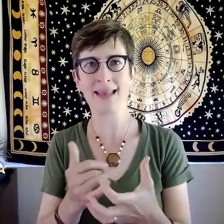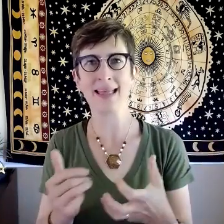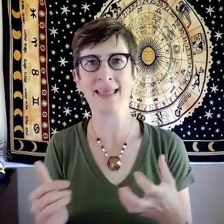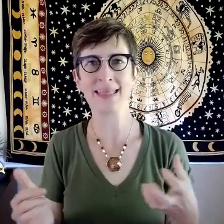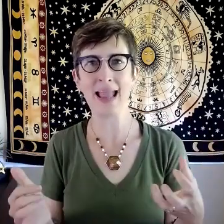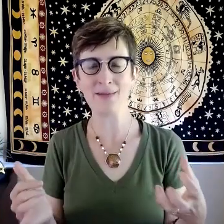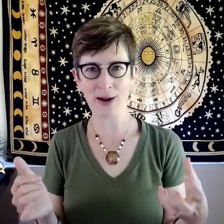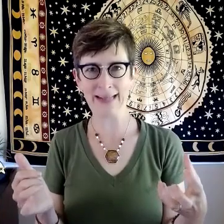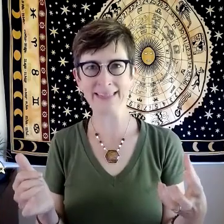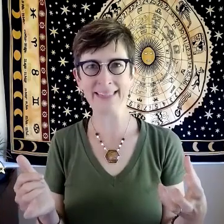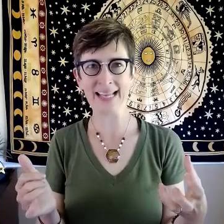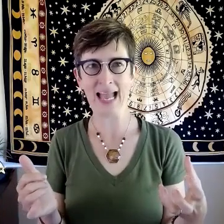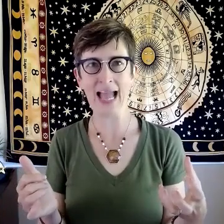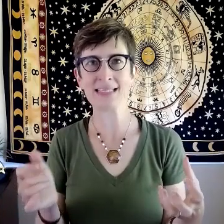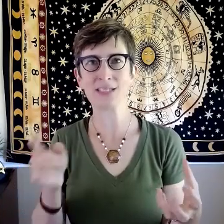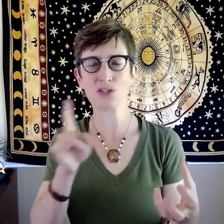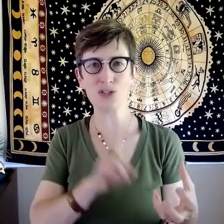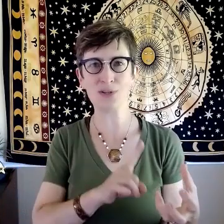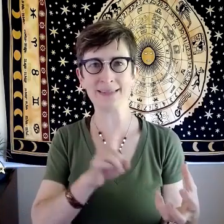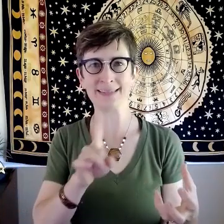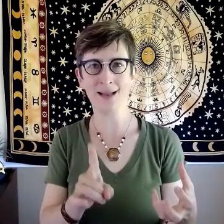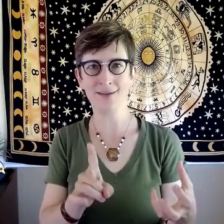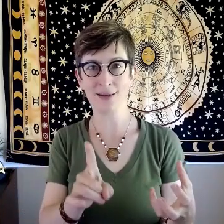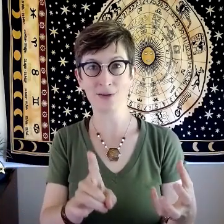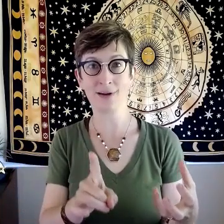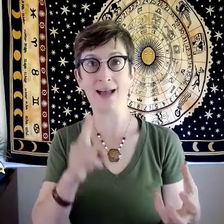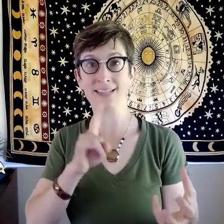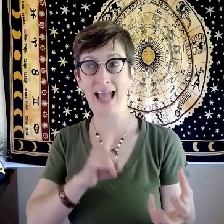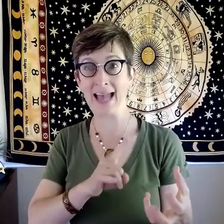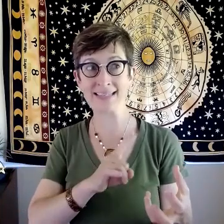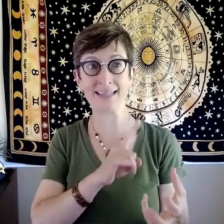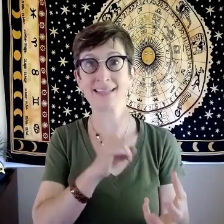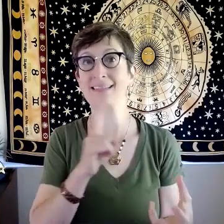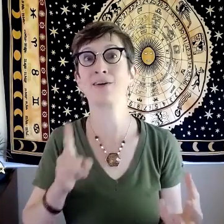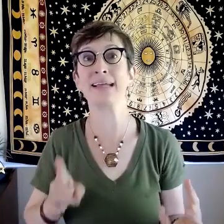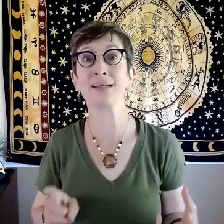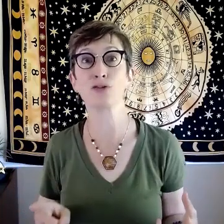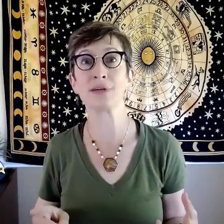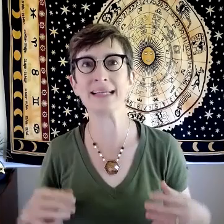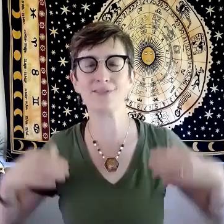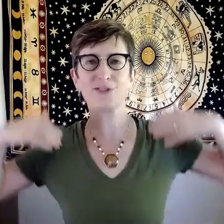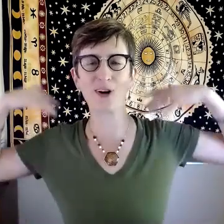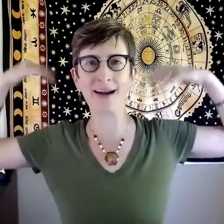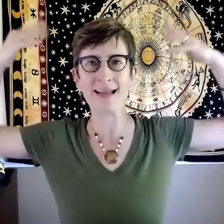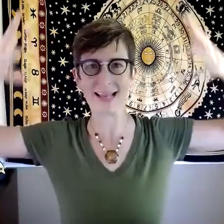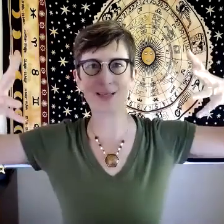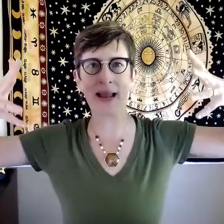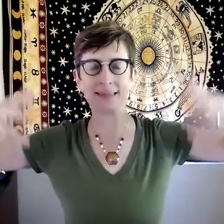they bring as a student of their craft as a necessary ingredient for expanding